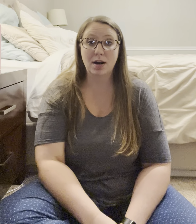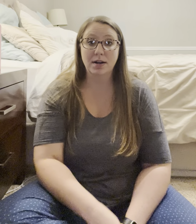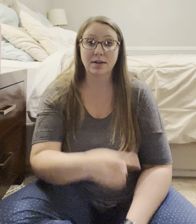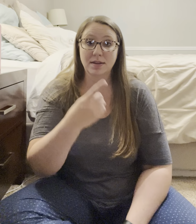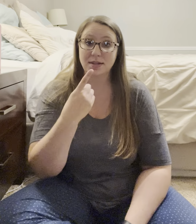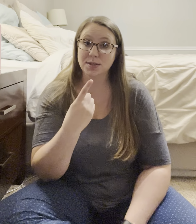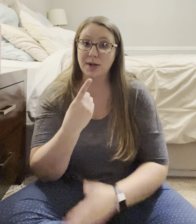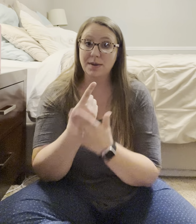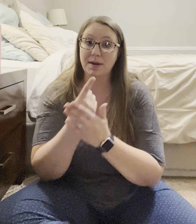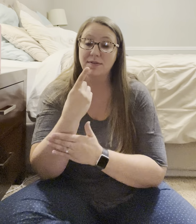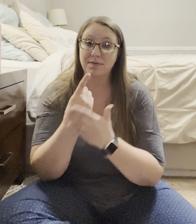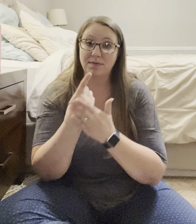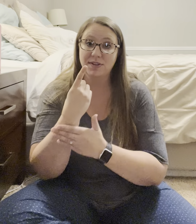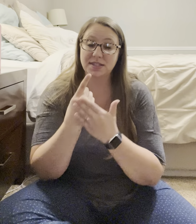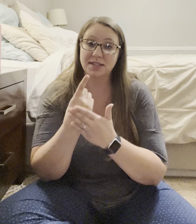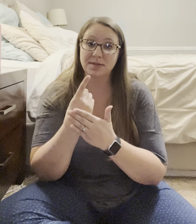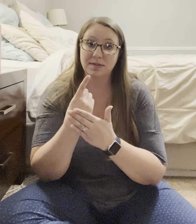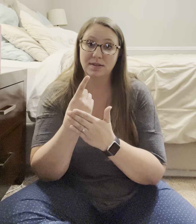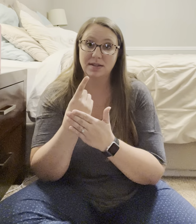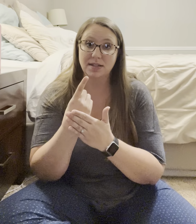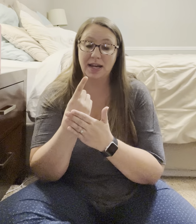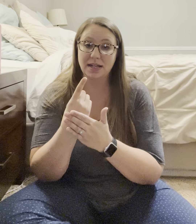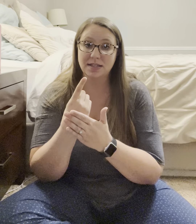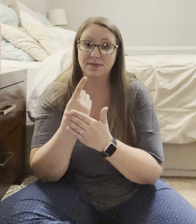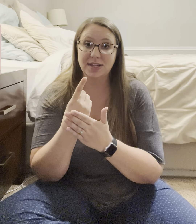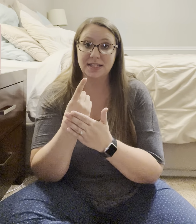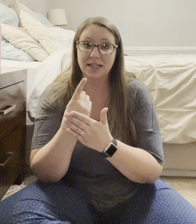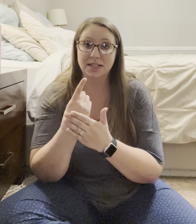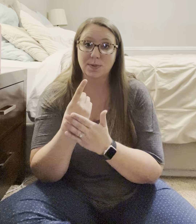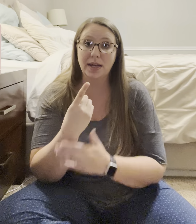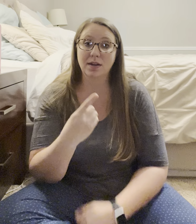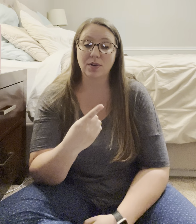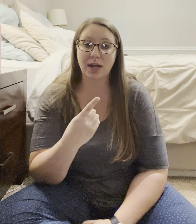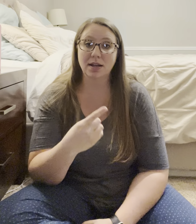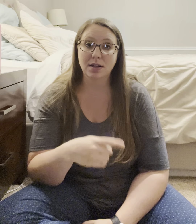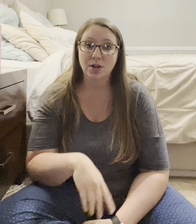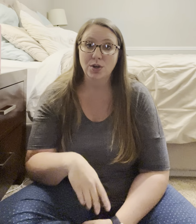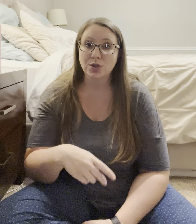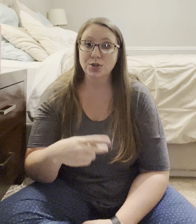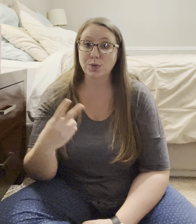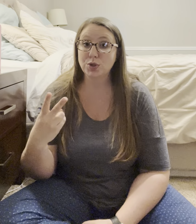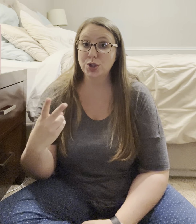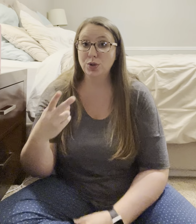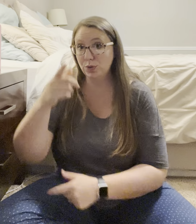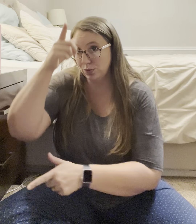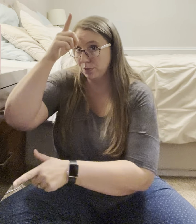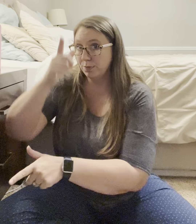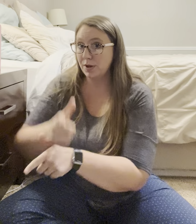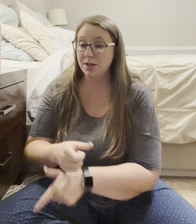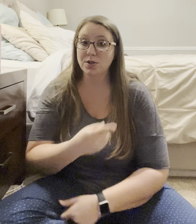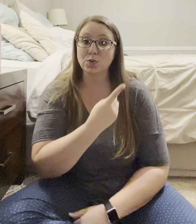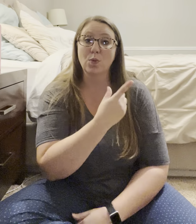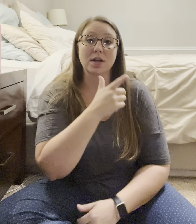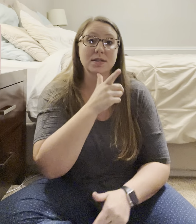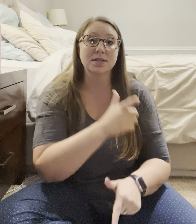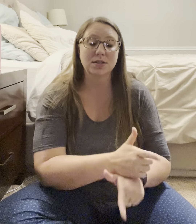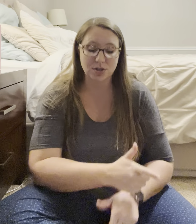this way. My fist is, hand is facing this way. Okay. So, two brothers, one sister.